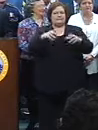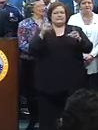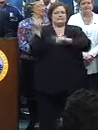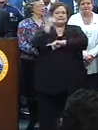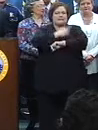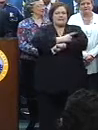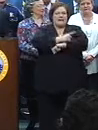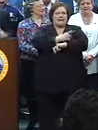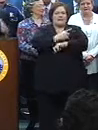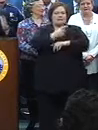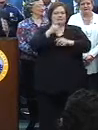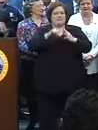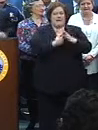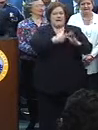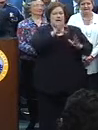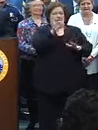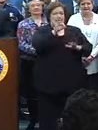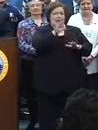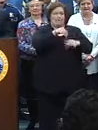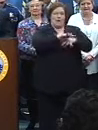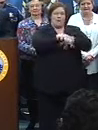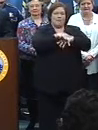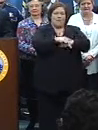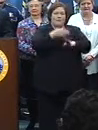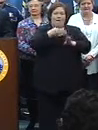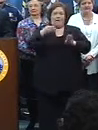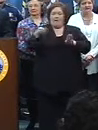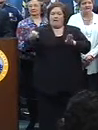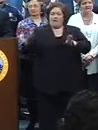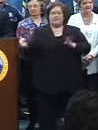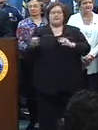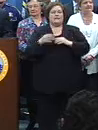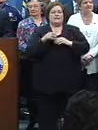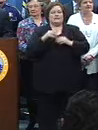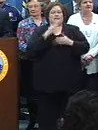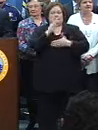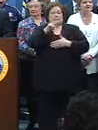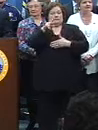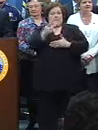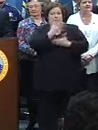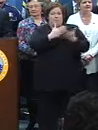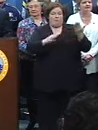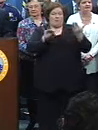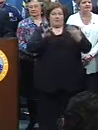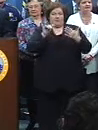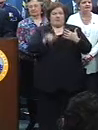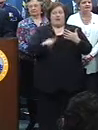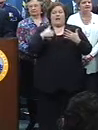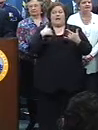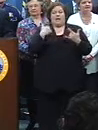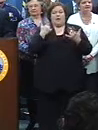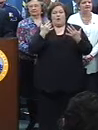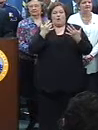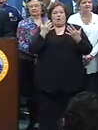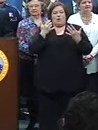at 9 o'clock. So that had a lot to do with this. The second part of it that I don't want to go